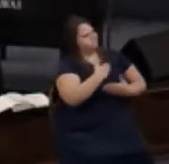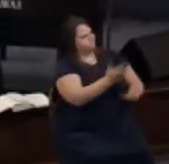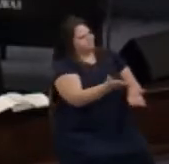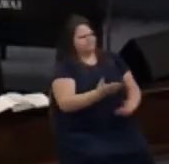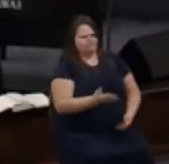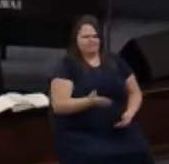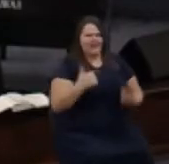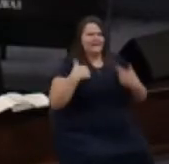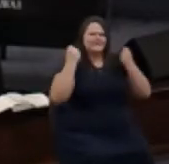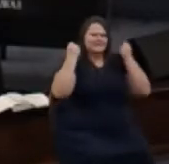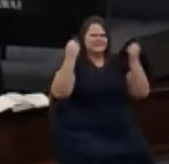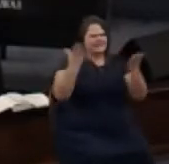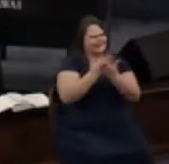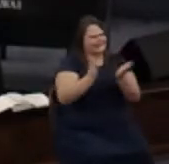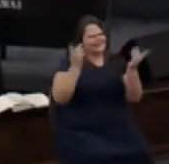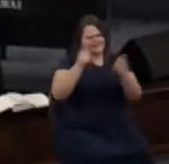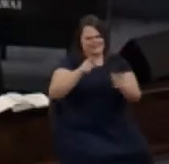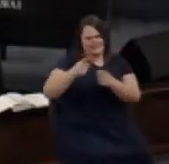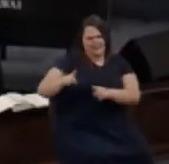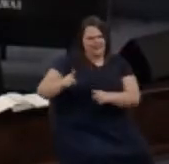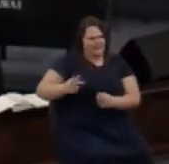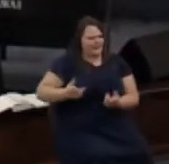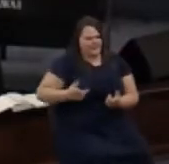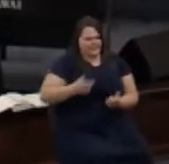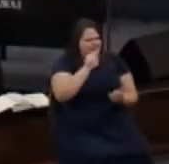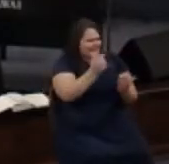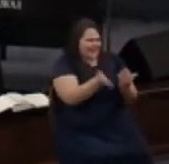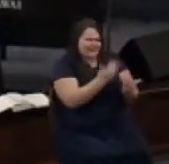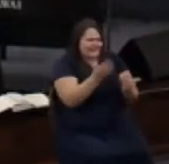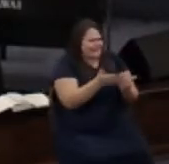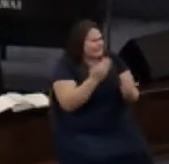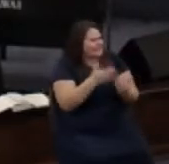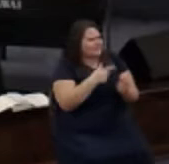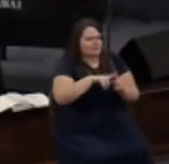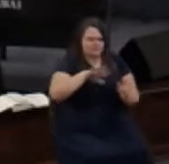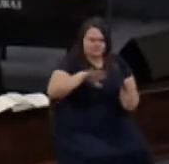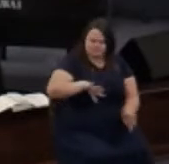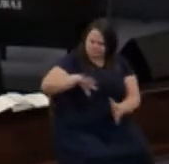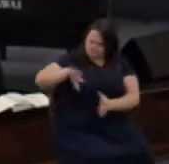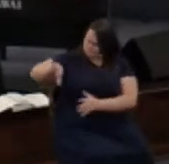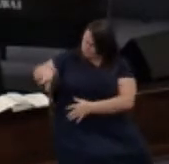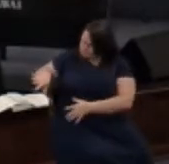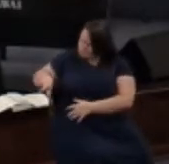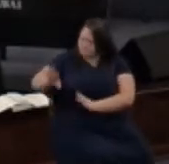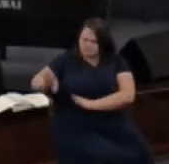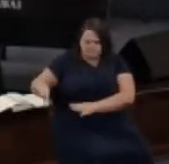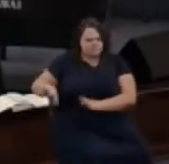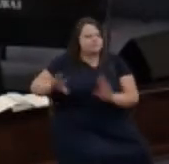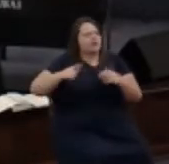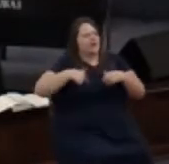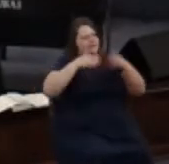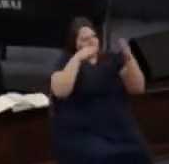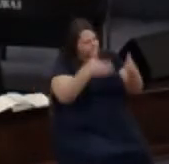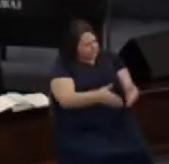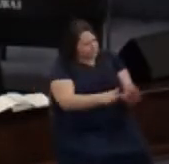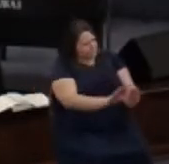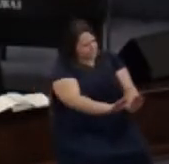all kinds of things going on it's not easy to set everything aside and say I'm going to focus